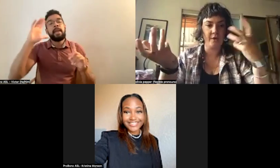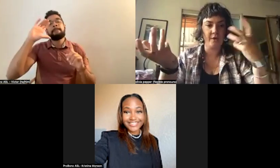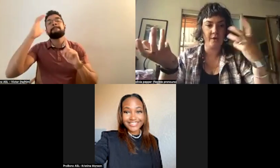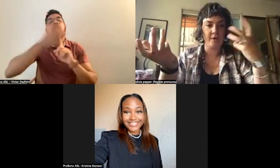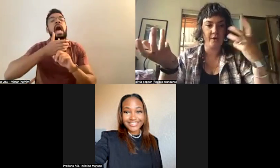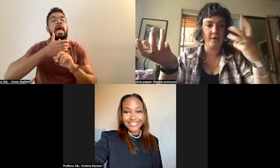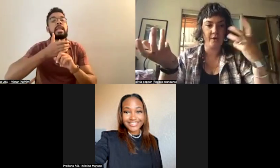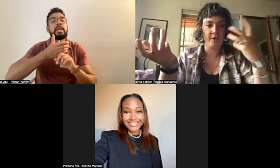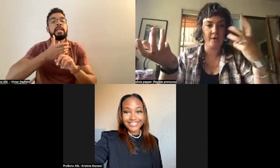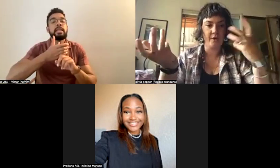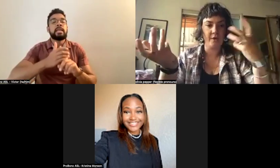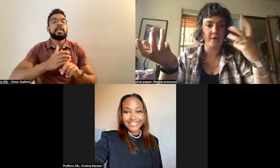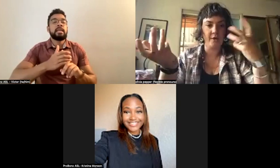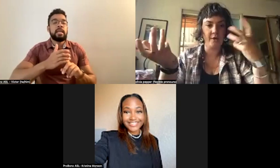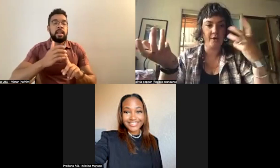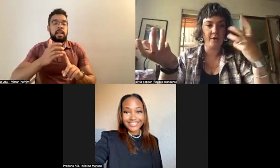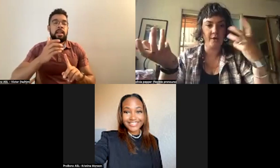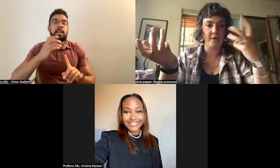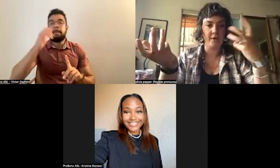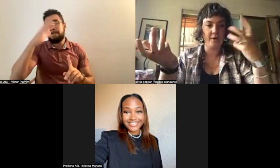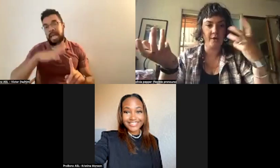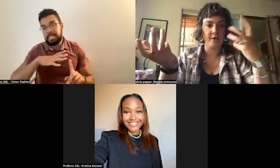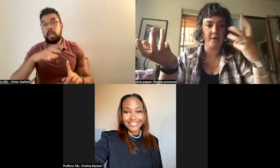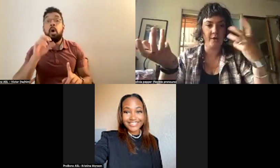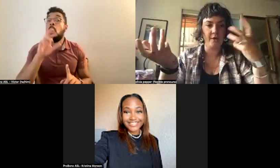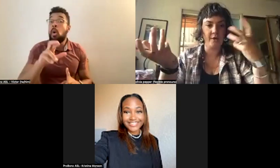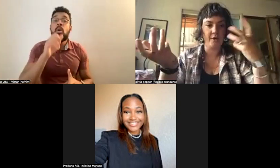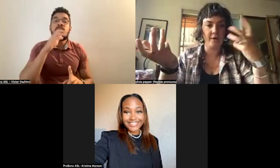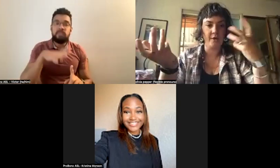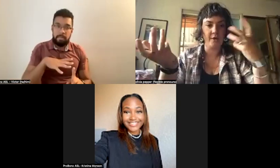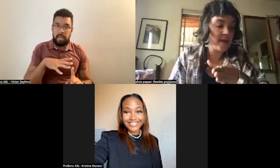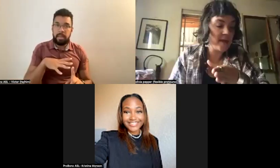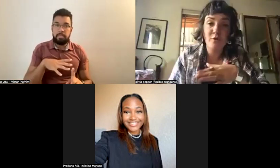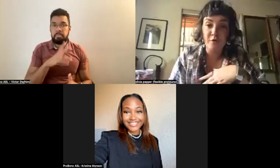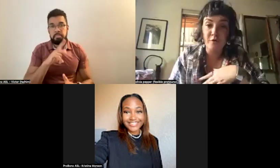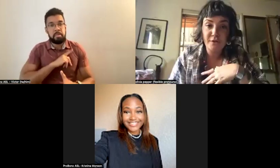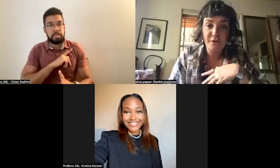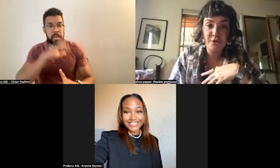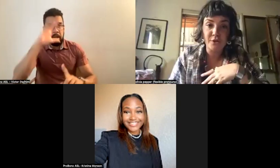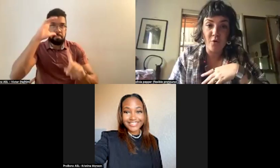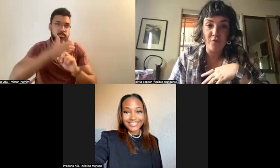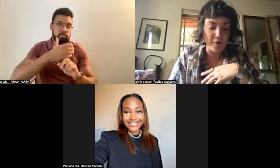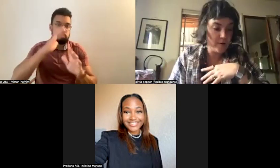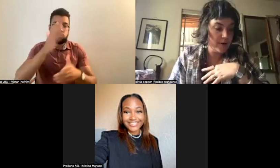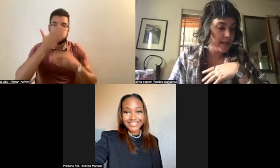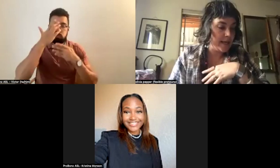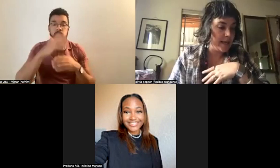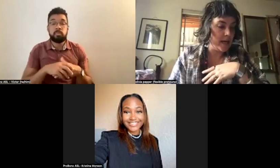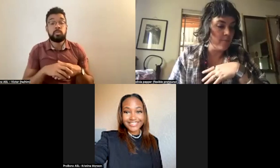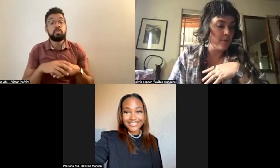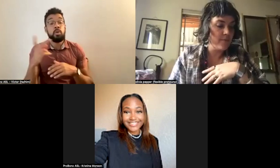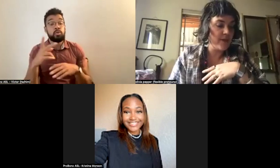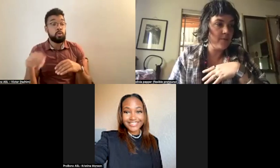presences that were masculine or feminine. So when they moved to Dover,